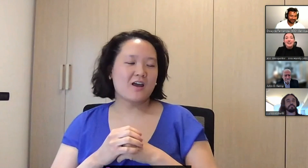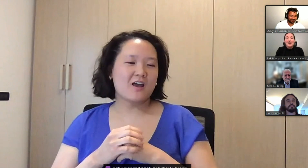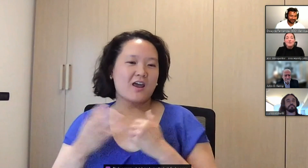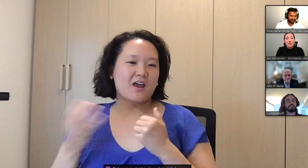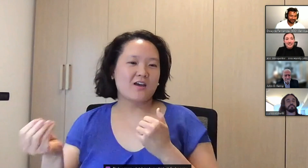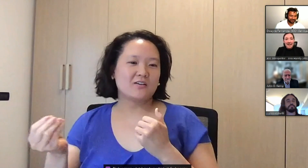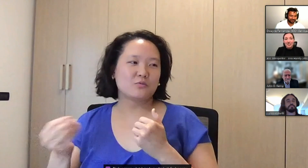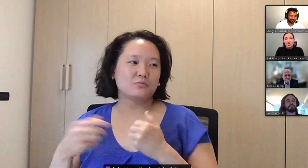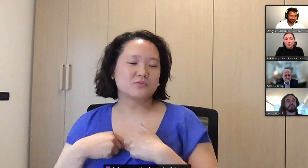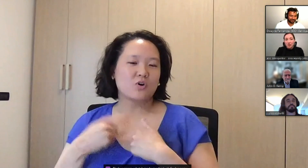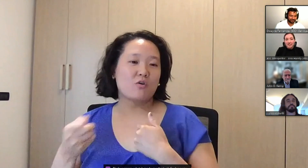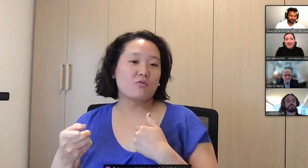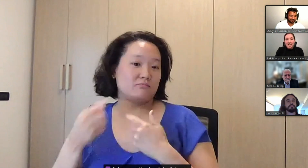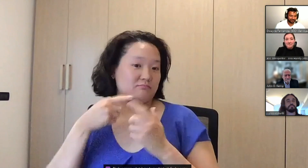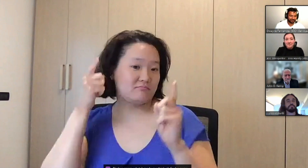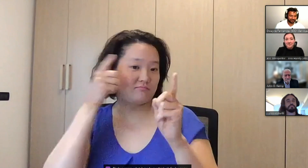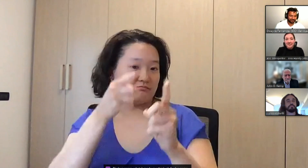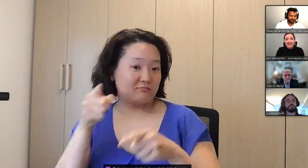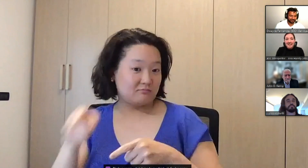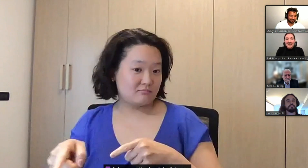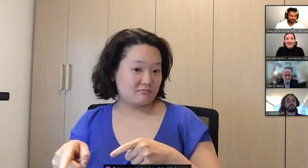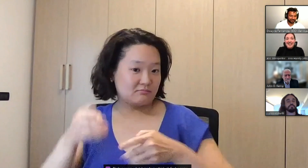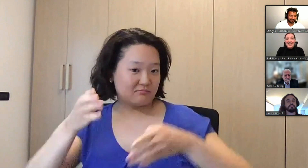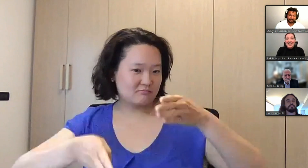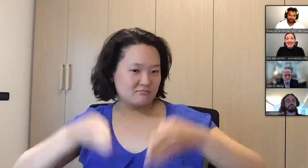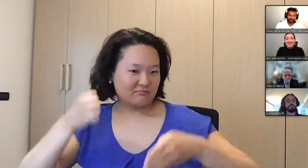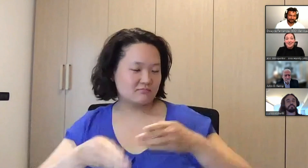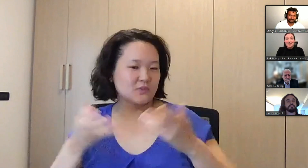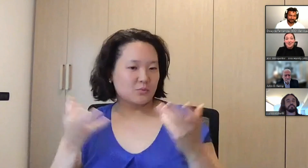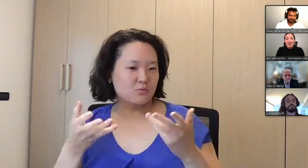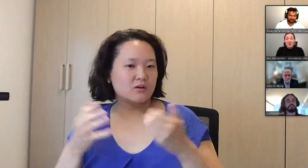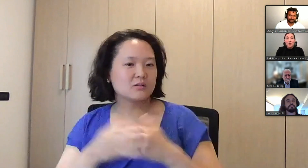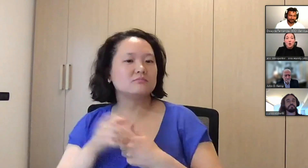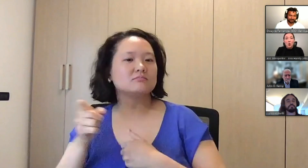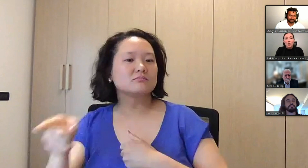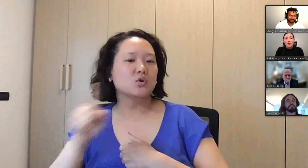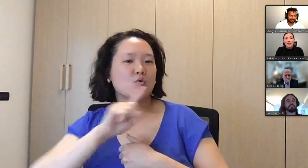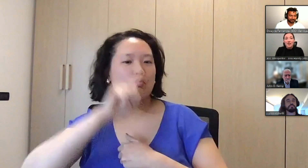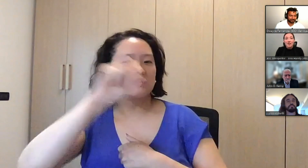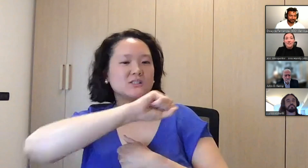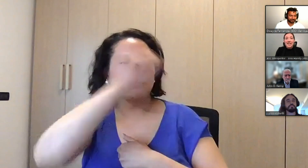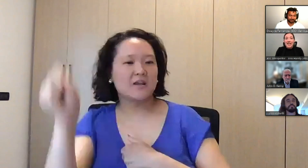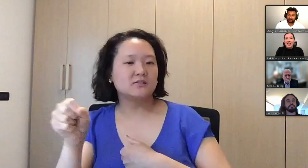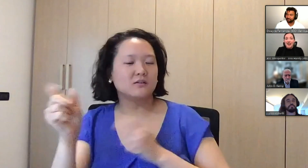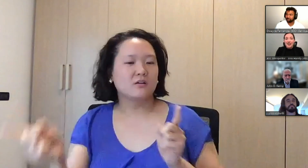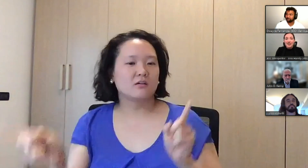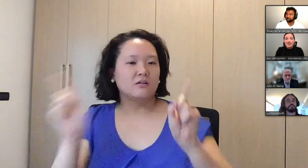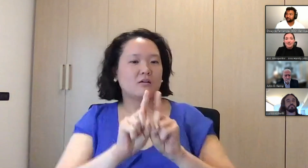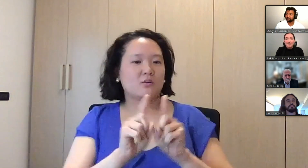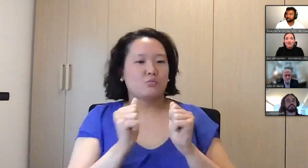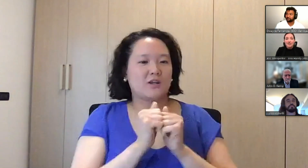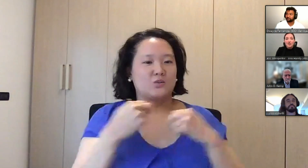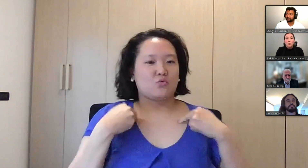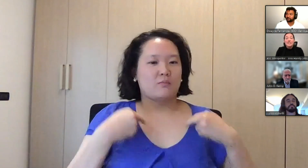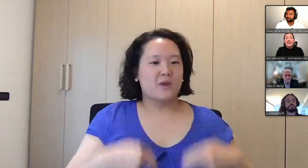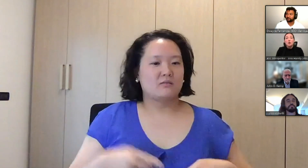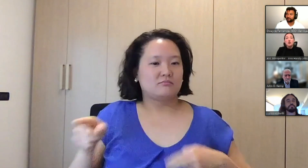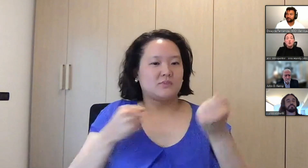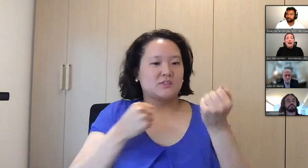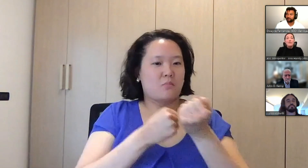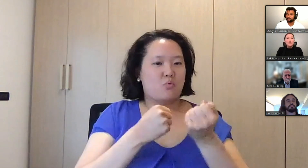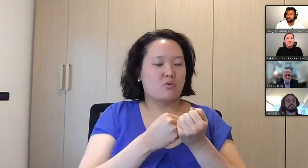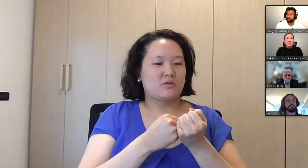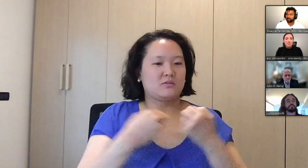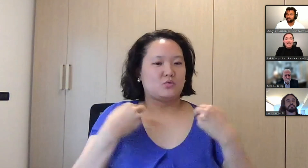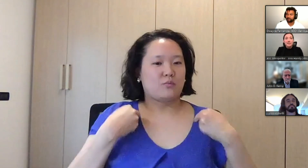of course, I had interpreters there. And the goal of the AI was that it